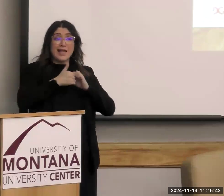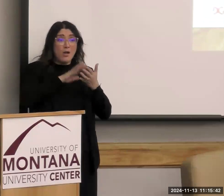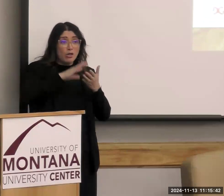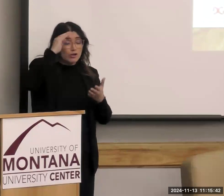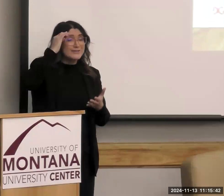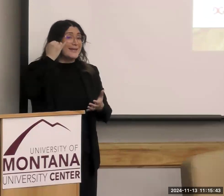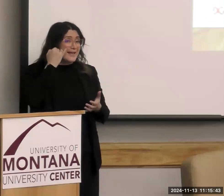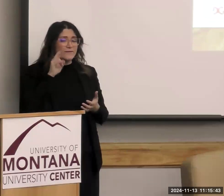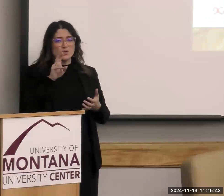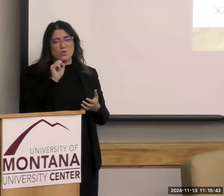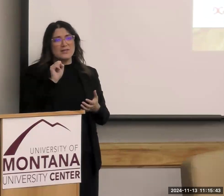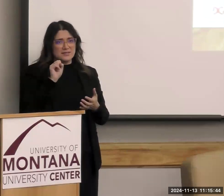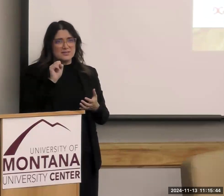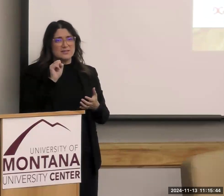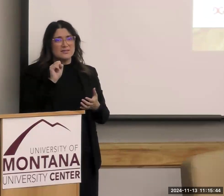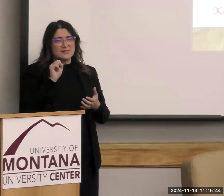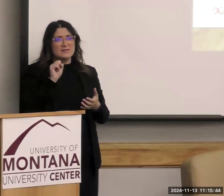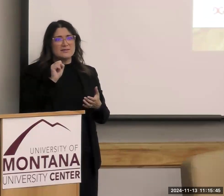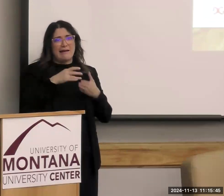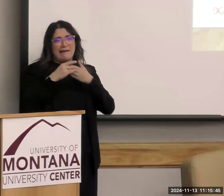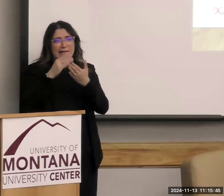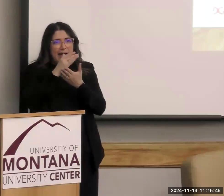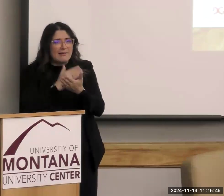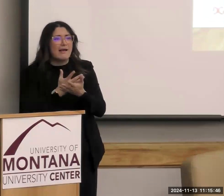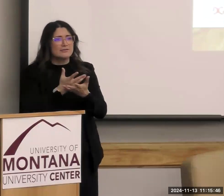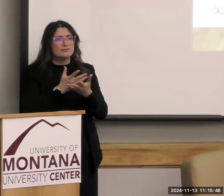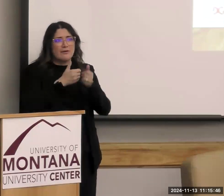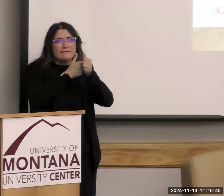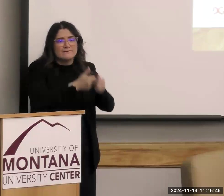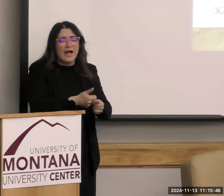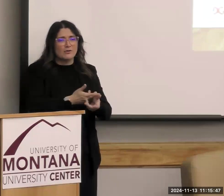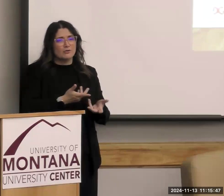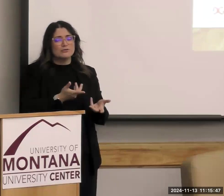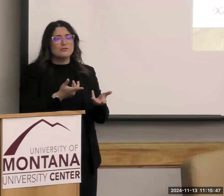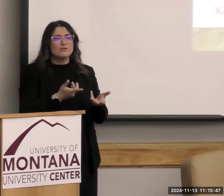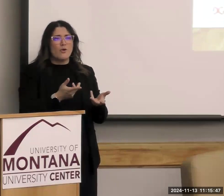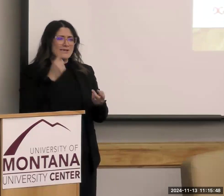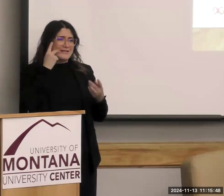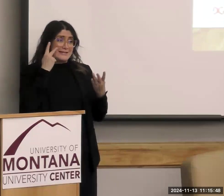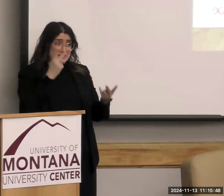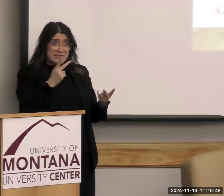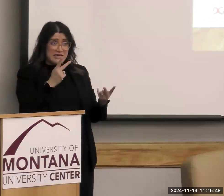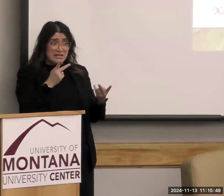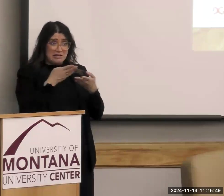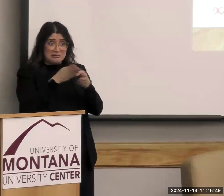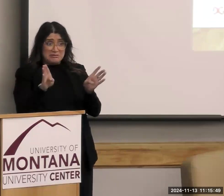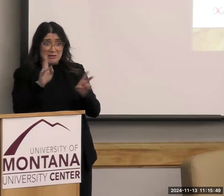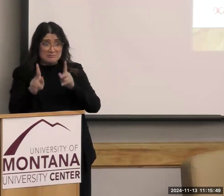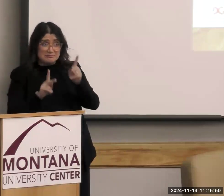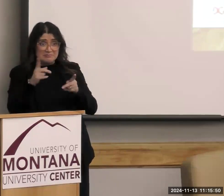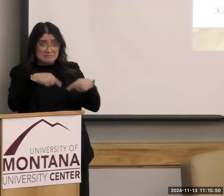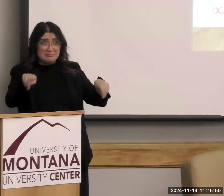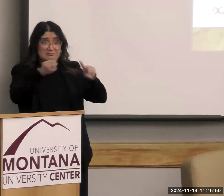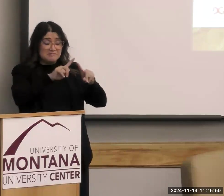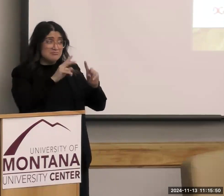by the American public, because it isn't good to just talk amongst ourselves. We have to see if they resonate with the public. So this, there's a healthy